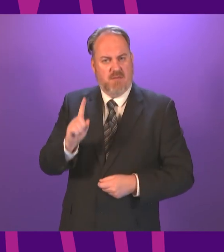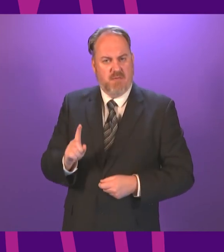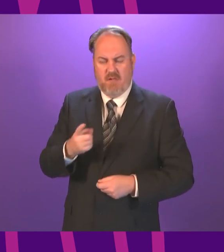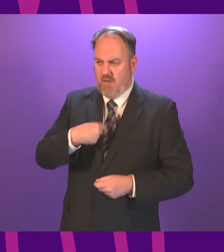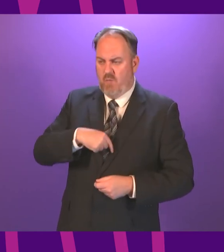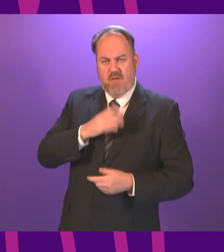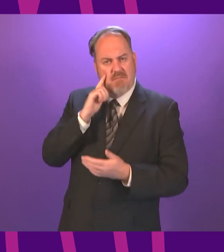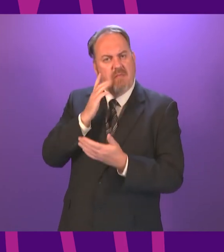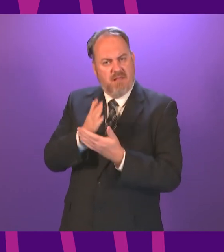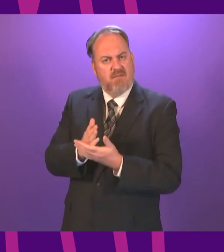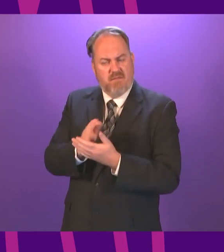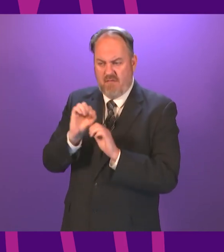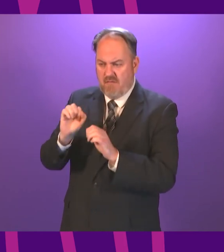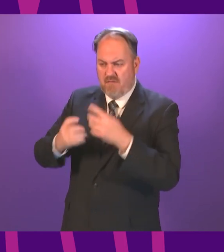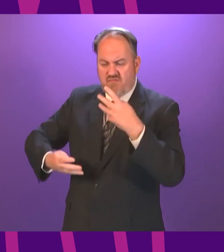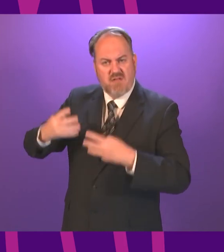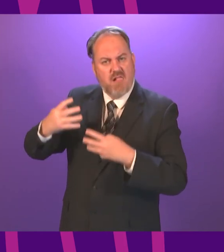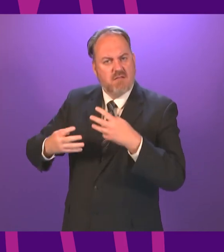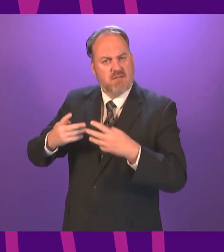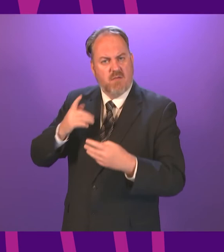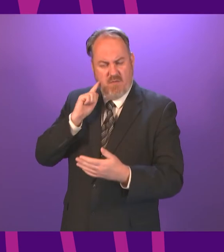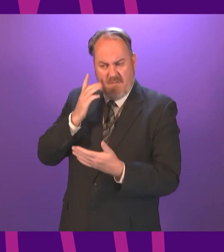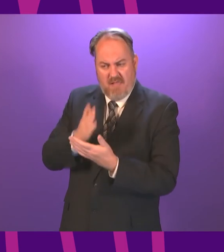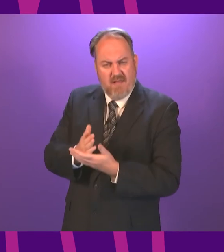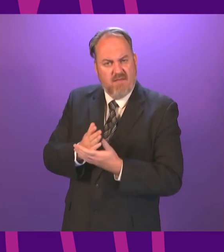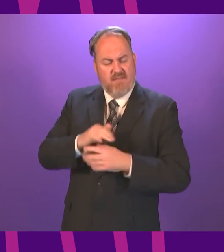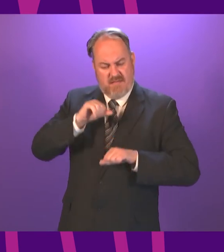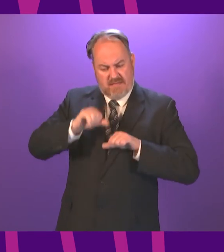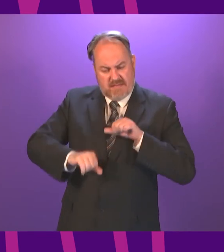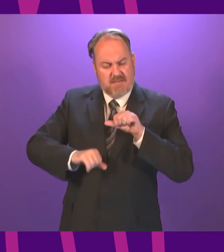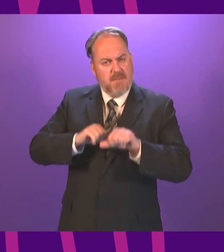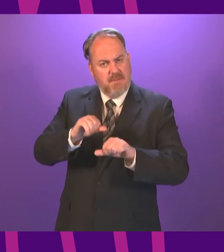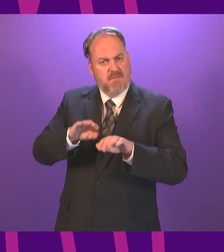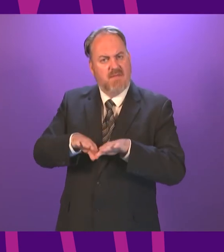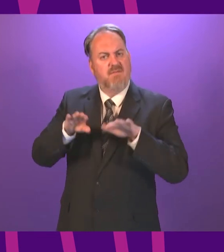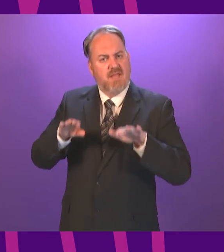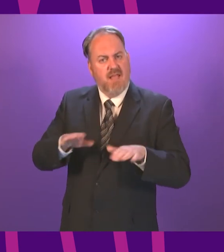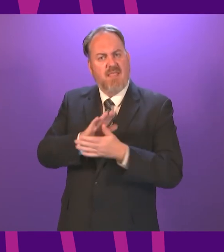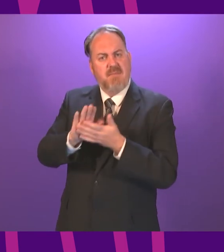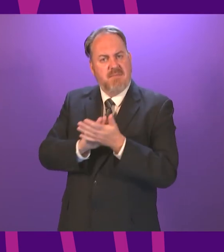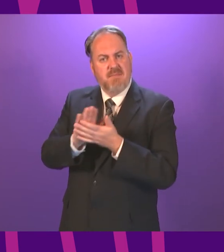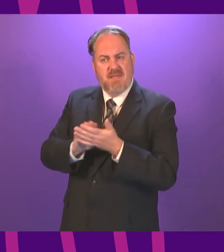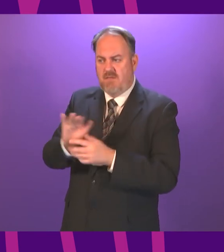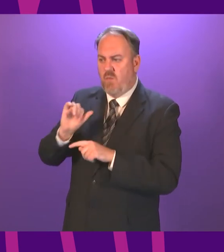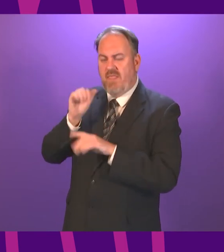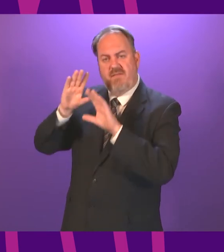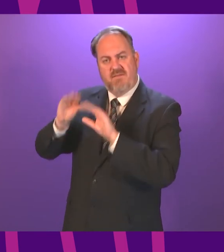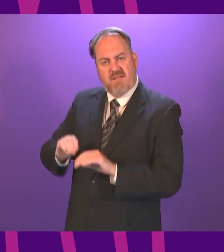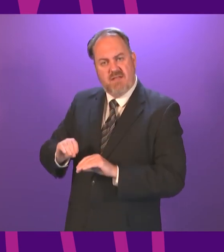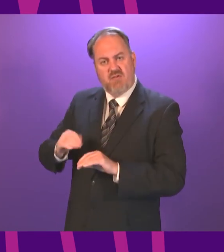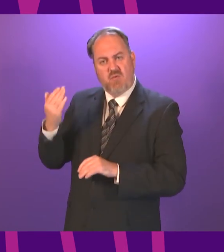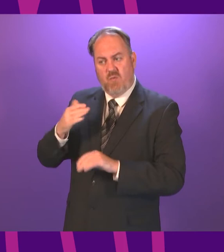results that they will get. And we all have faith in the system that will then allow them to go into the positive destinations that I hope they will do.